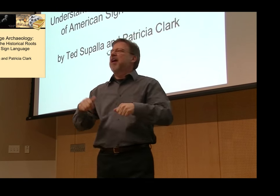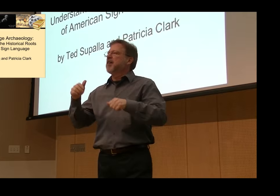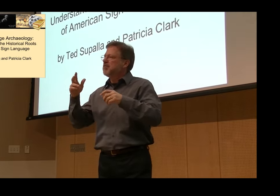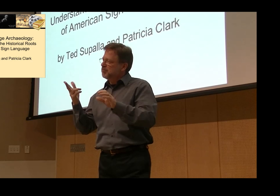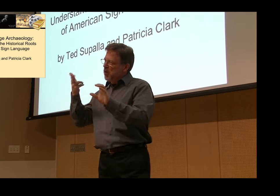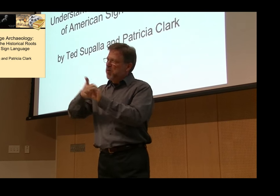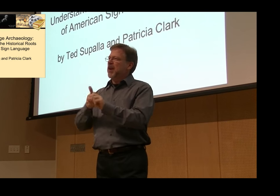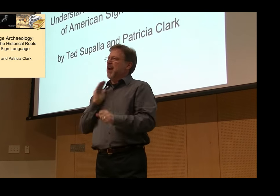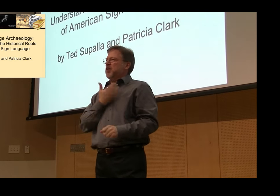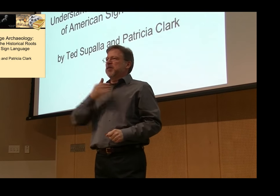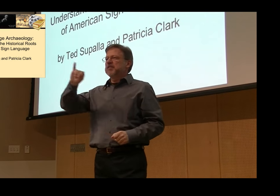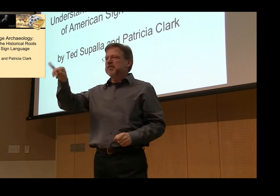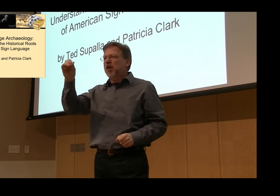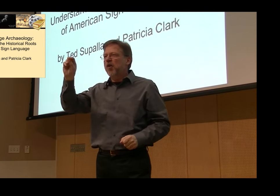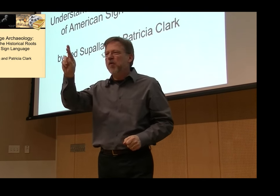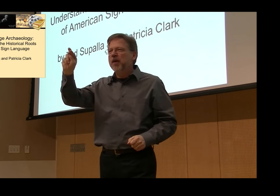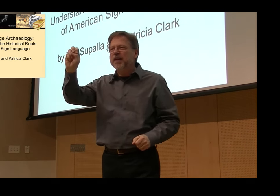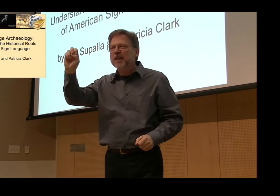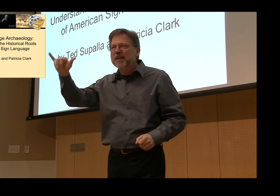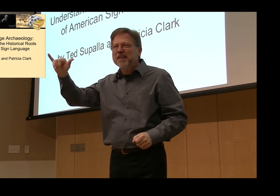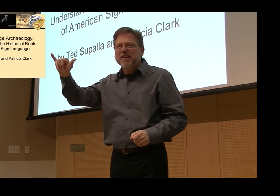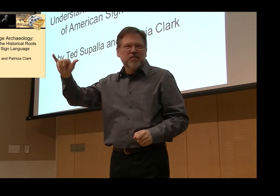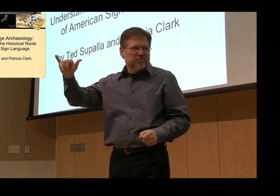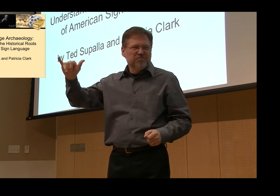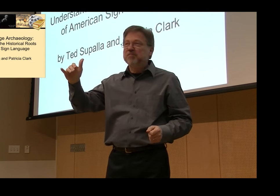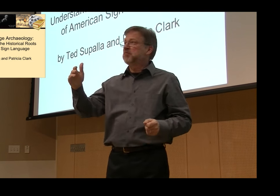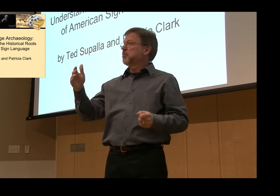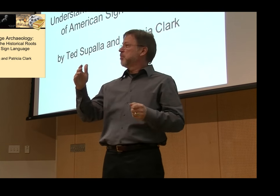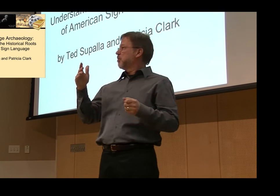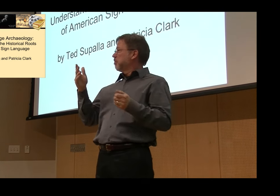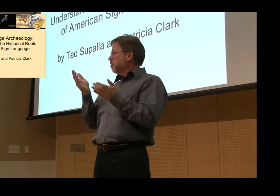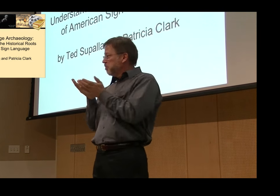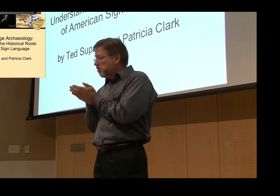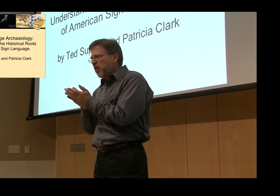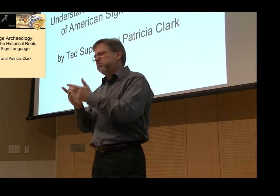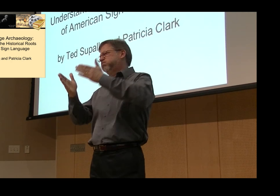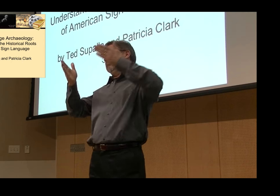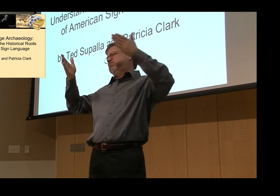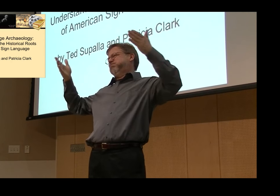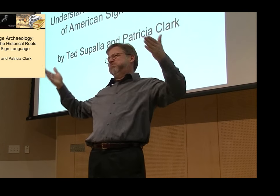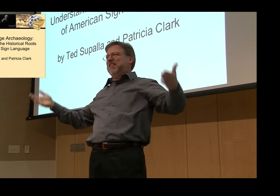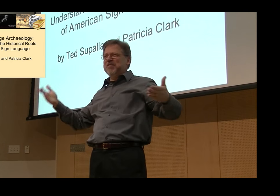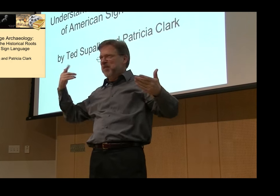did the same thing. It took us many, many years to research, to rewrite. It's been a long journey